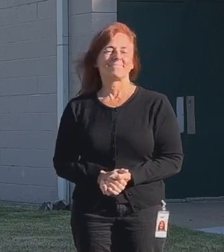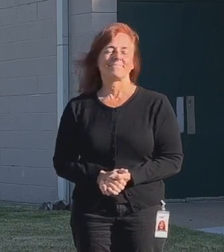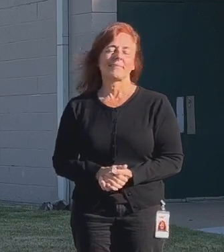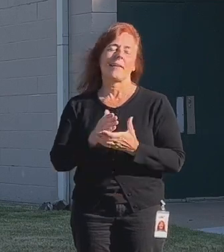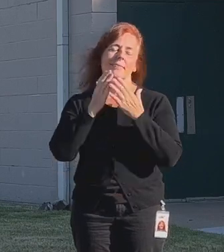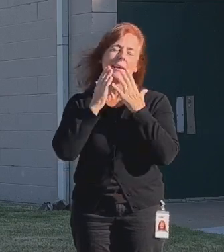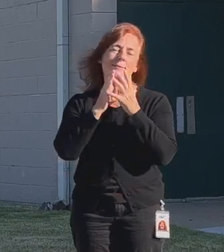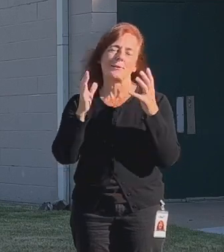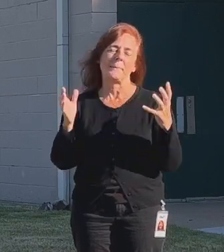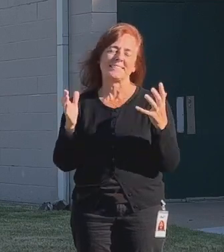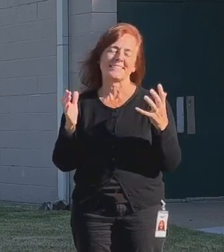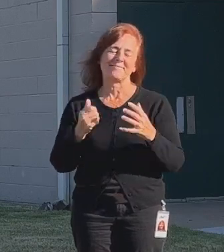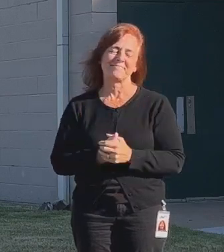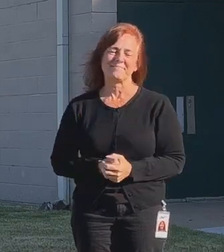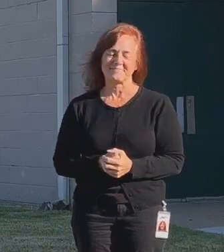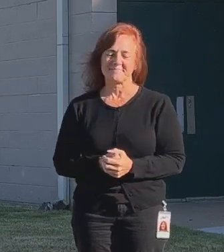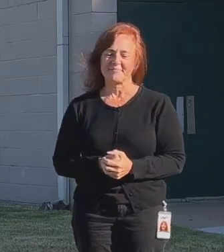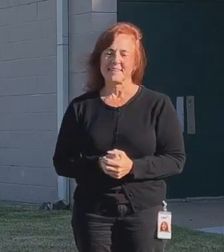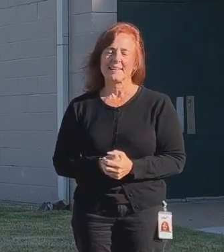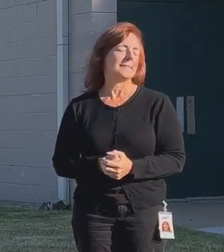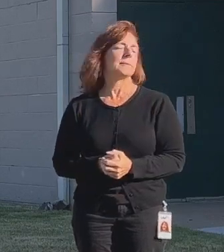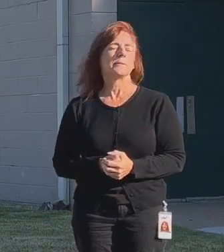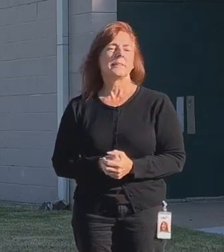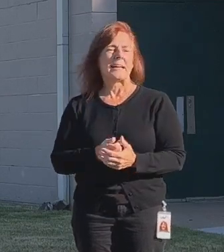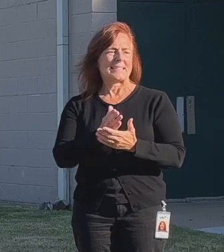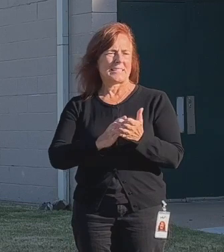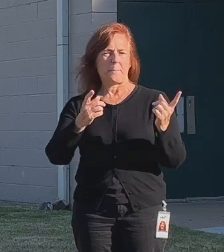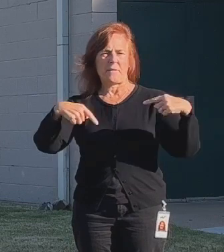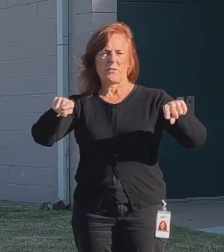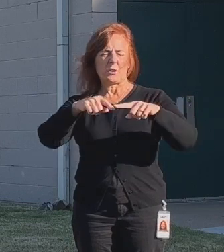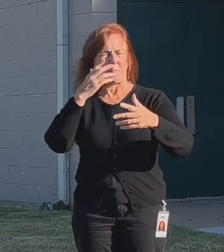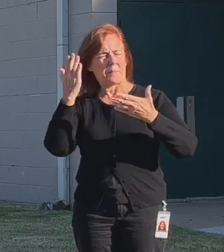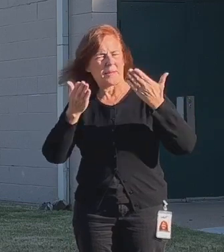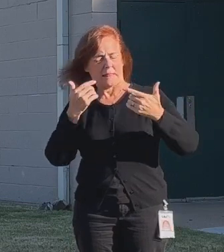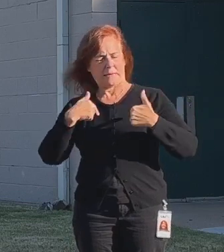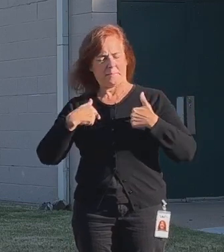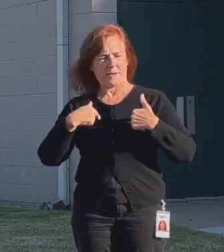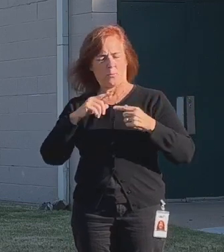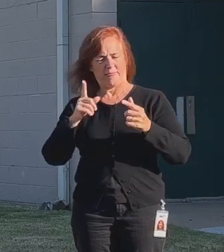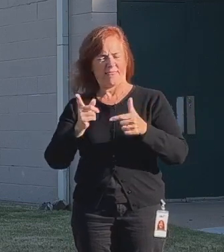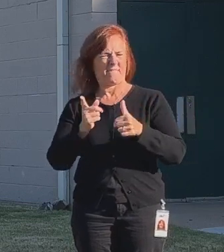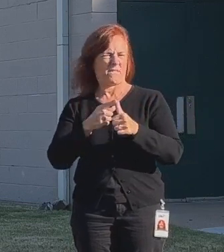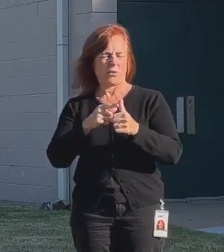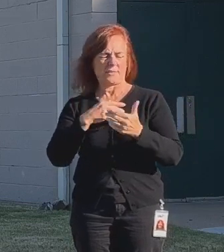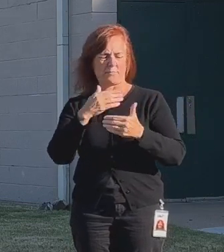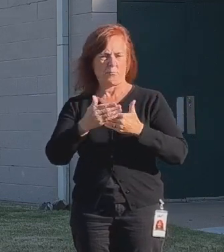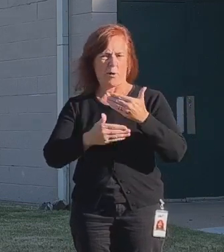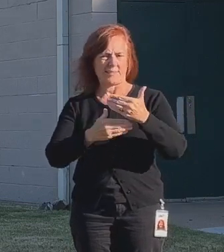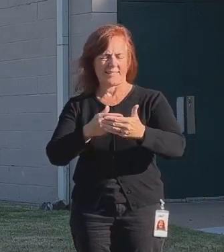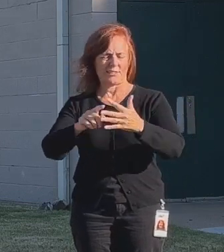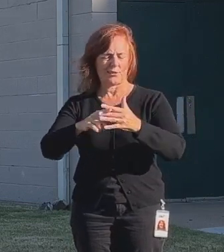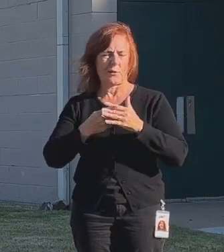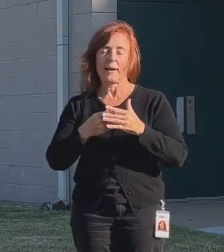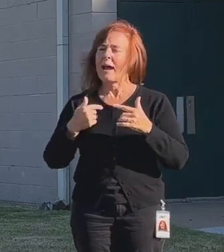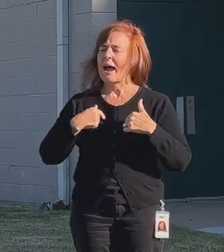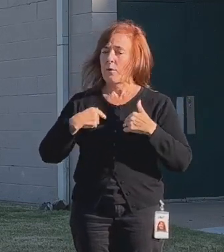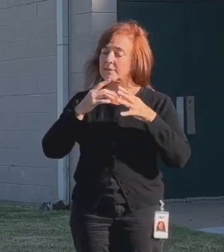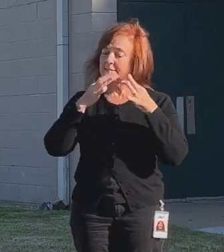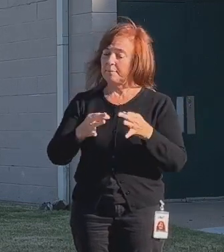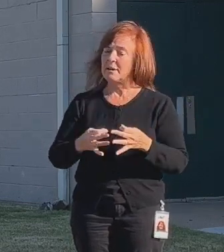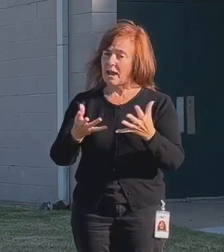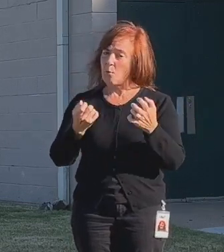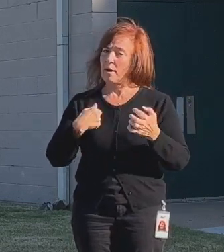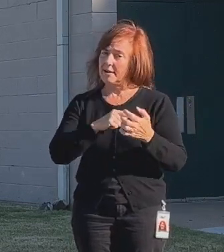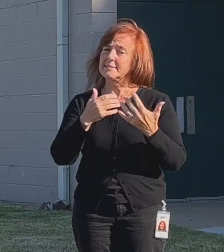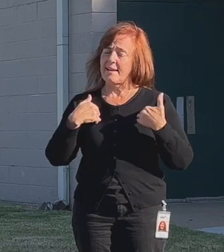Thank you so much. And some of you were probably like me, at least when this process started and I was committed, I